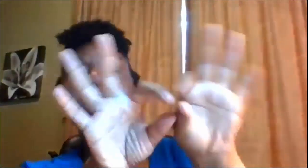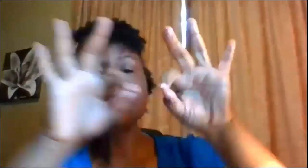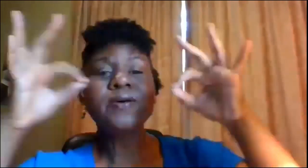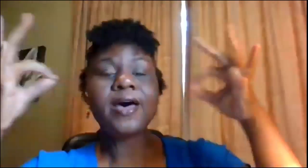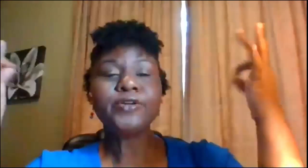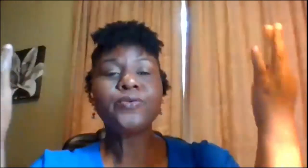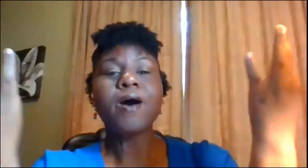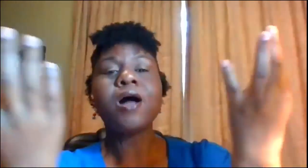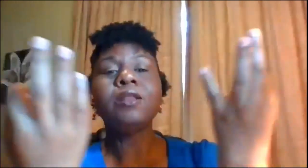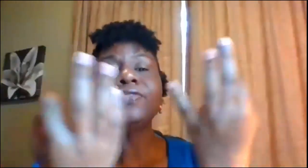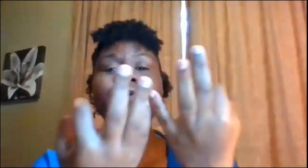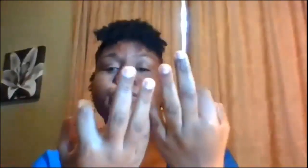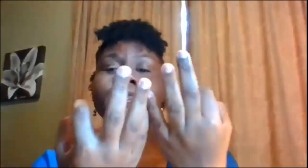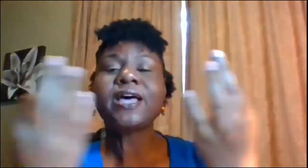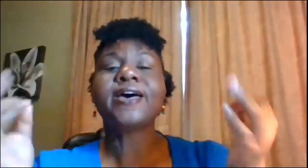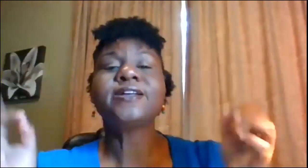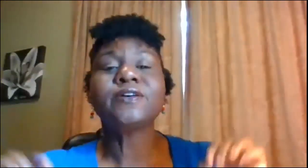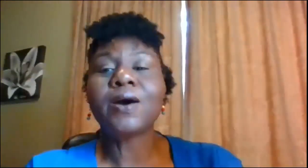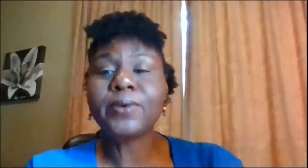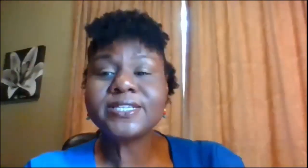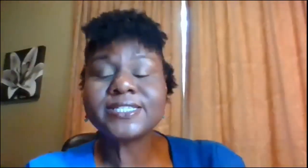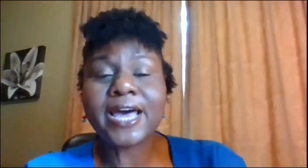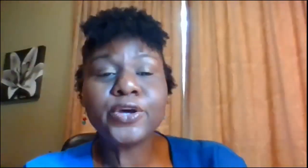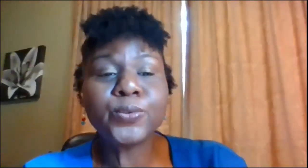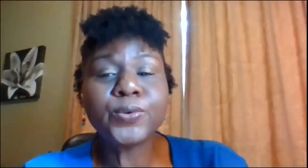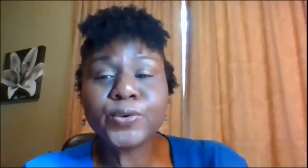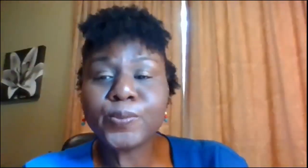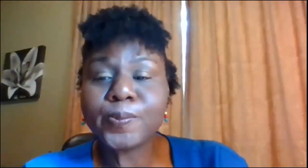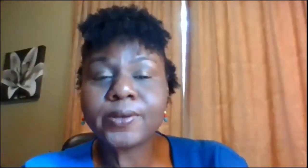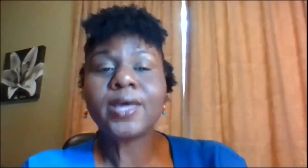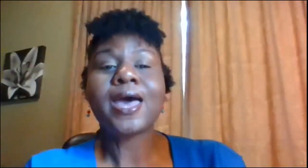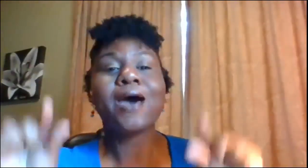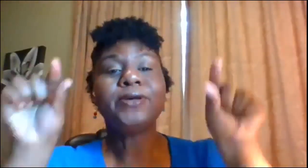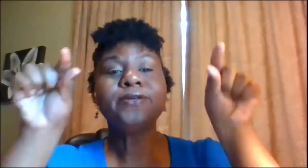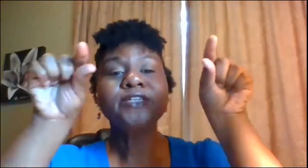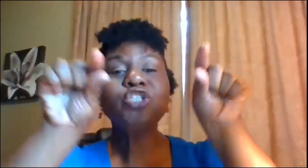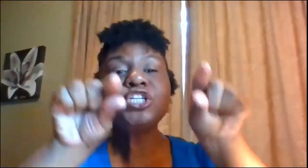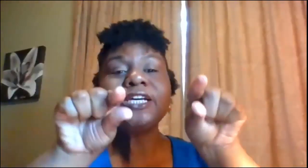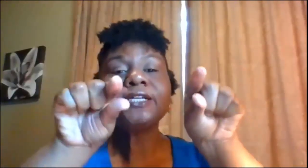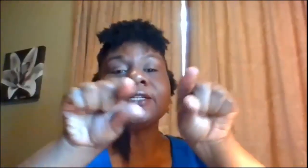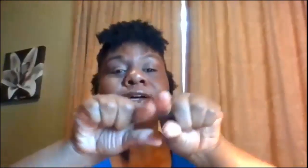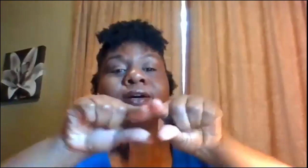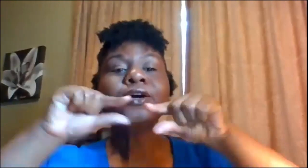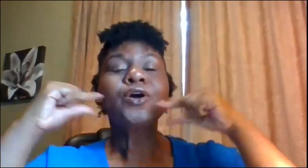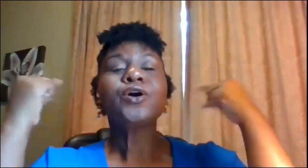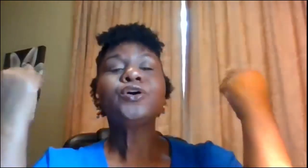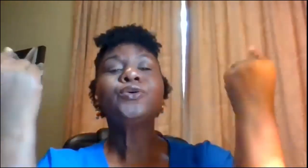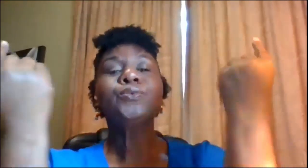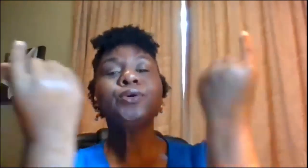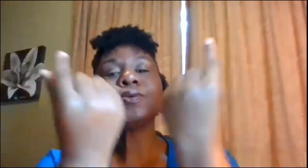also how you do all of the group signs so if I wanted to sign group I will use a G group